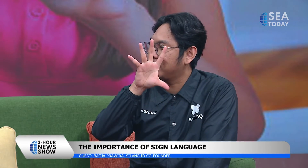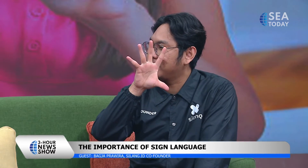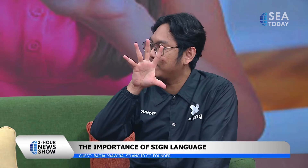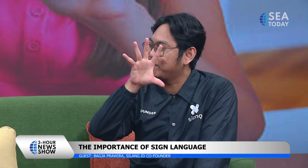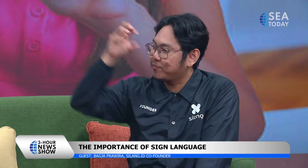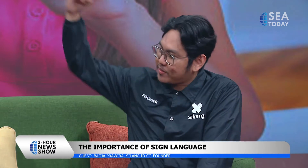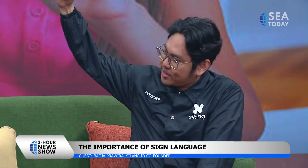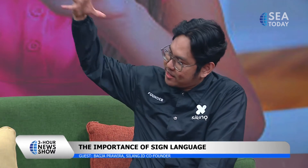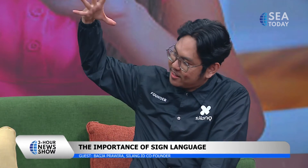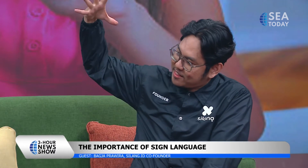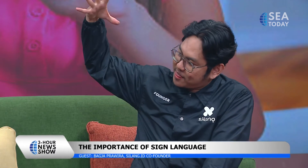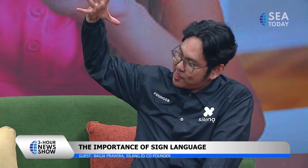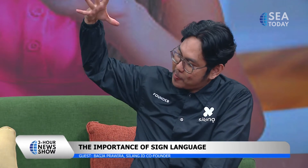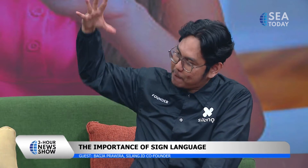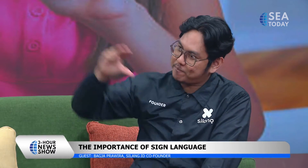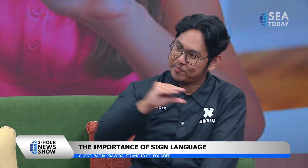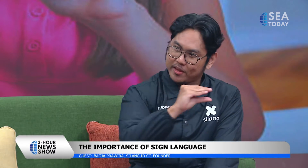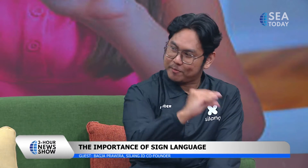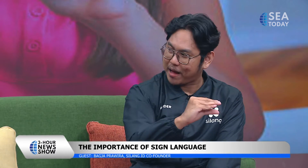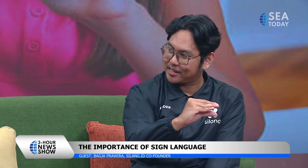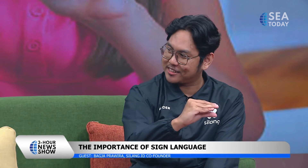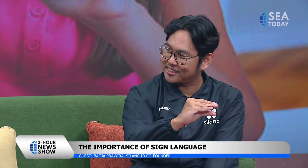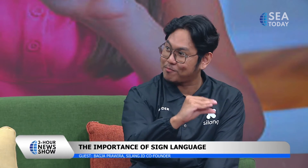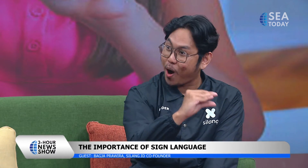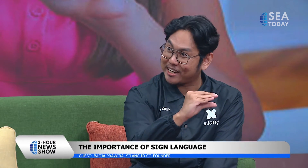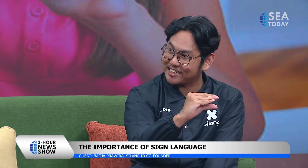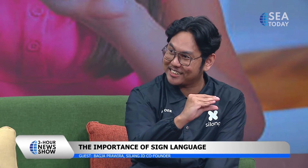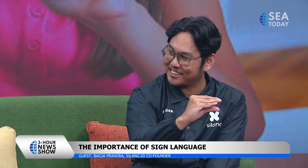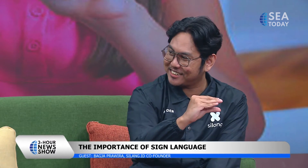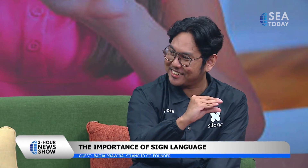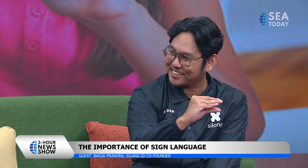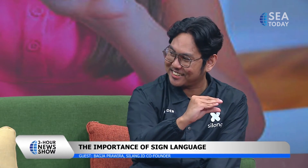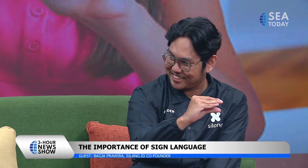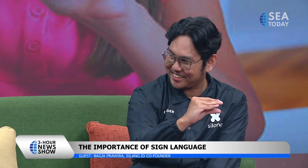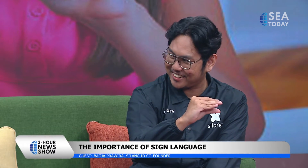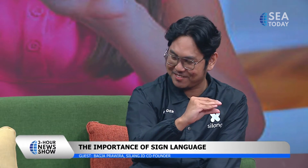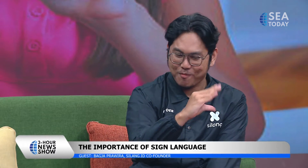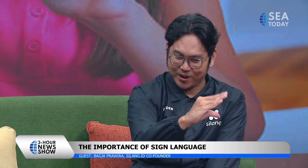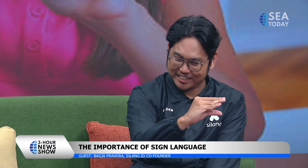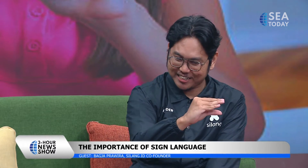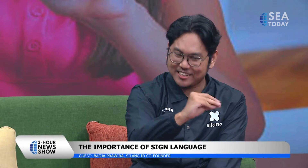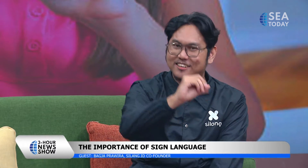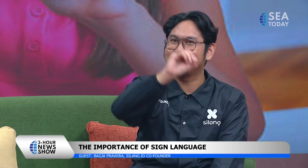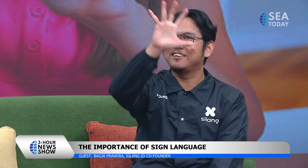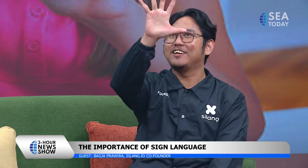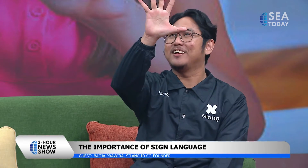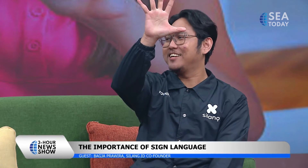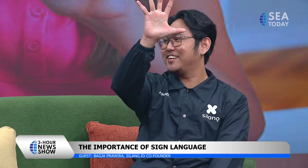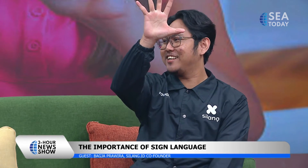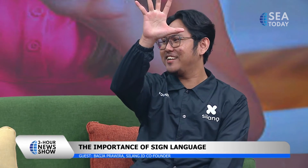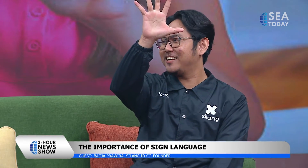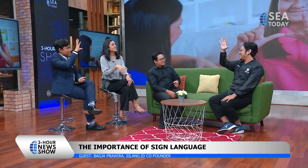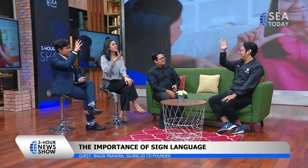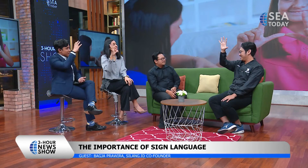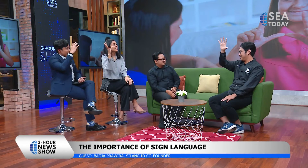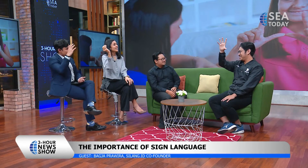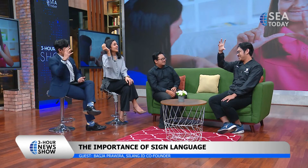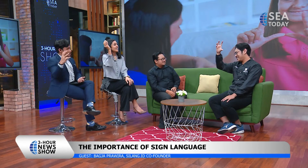we followed the the rotation of the sun oh so i get right the sun morning afternoon afternoon evening